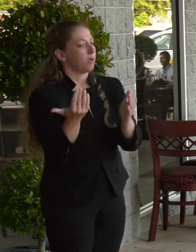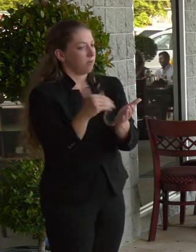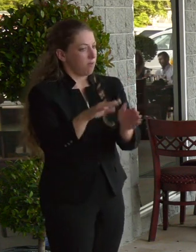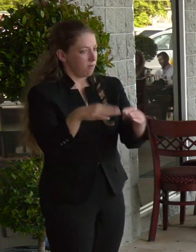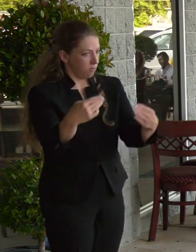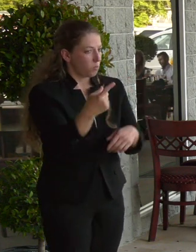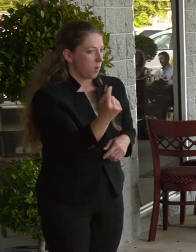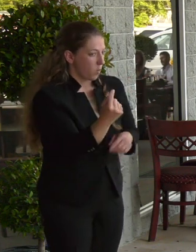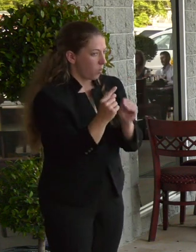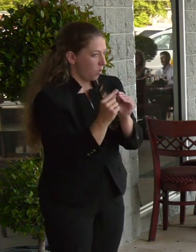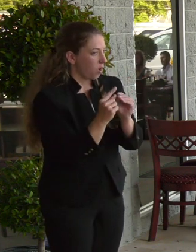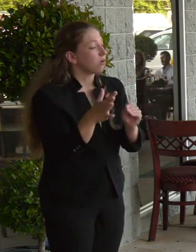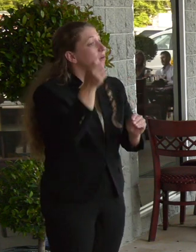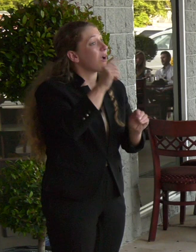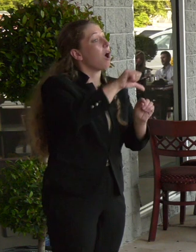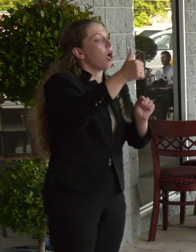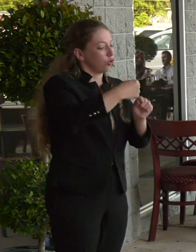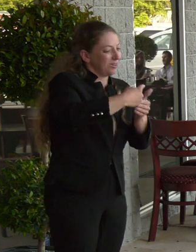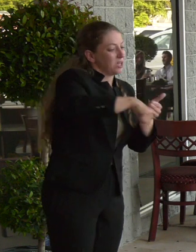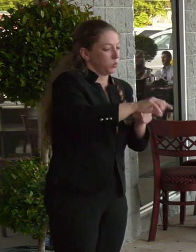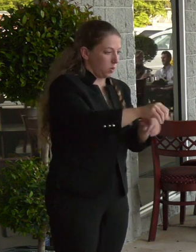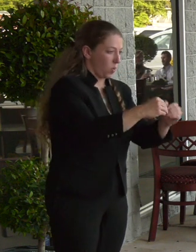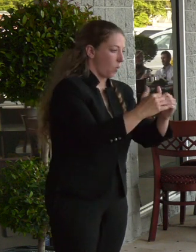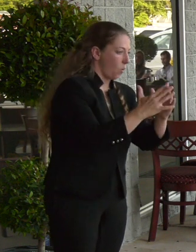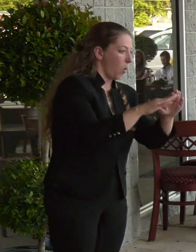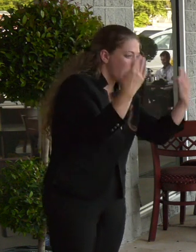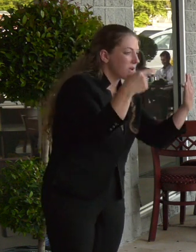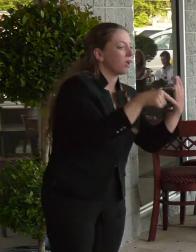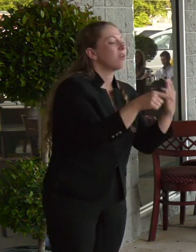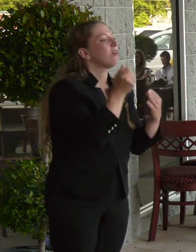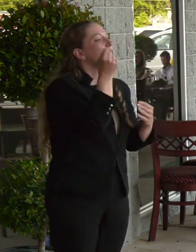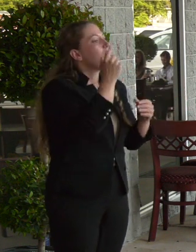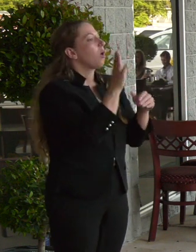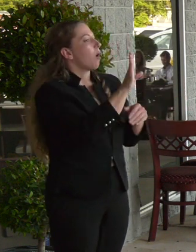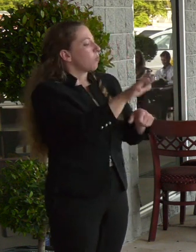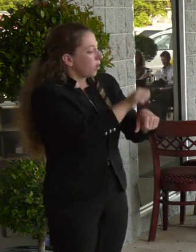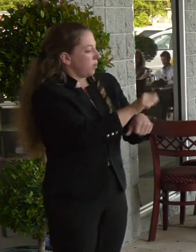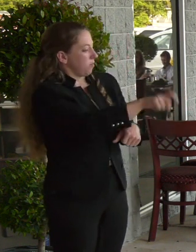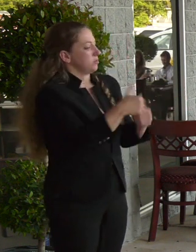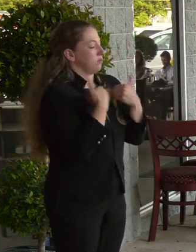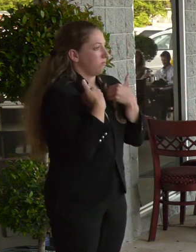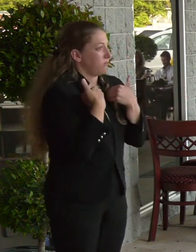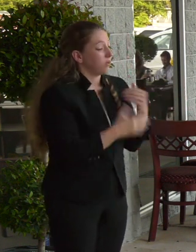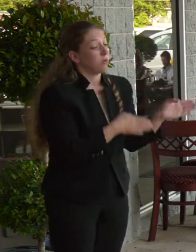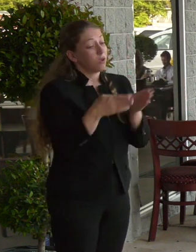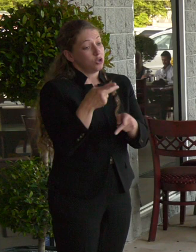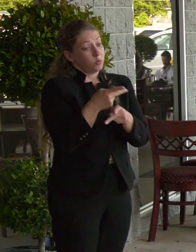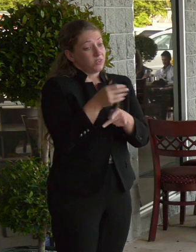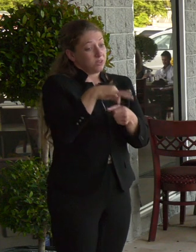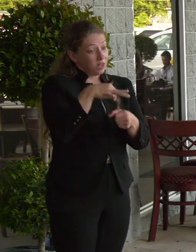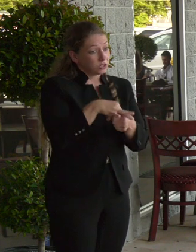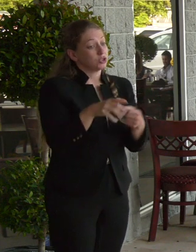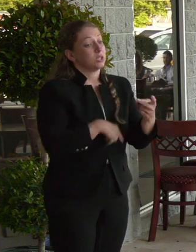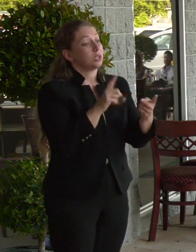week by appointment only. Both property appraiser Jerry Holland and supervisor of elections Mike Hogan will be prepared to reopen on June 1st.